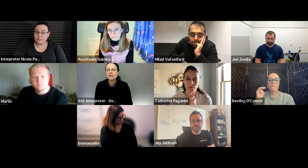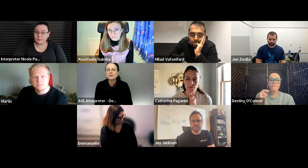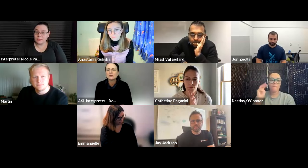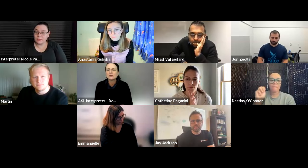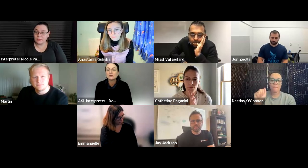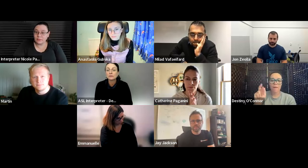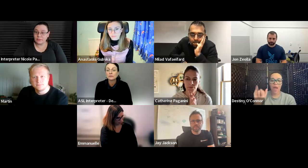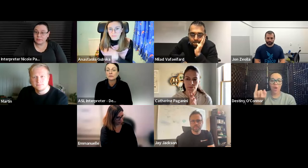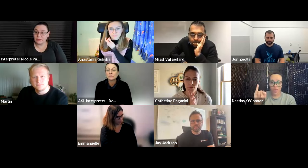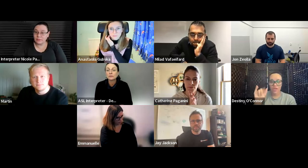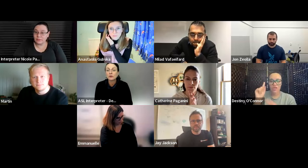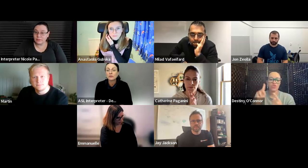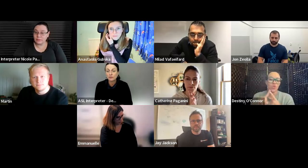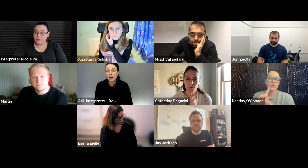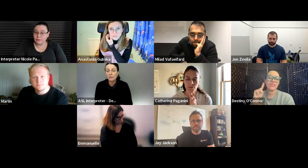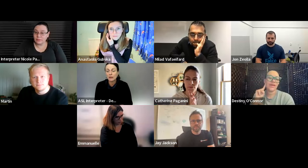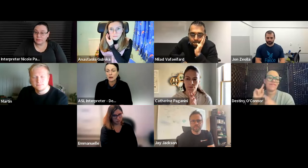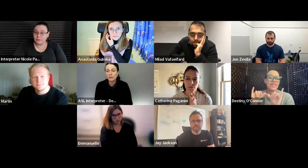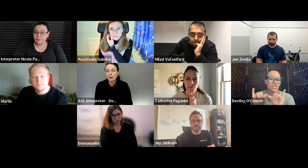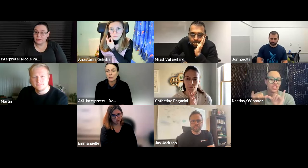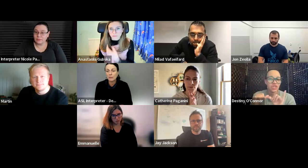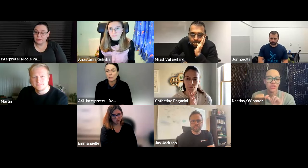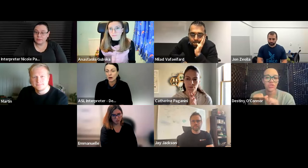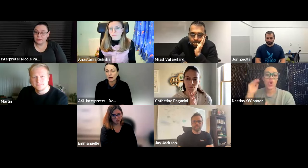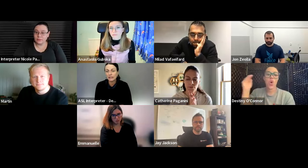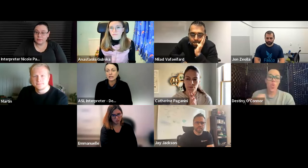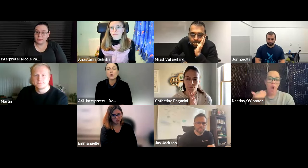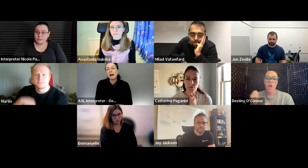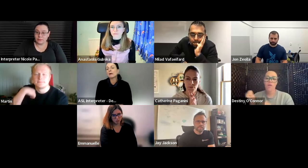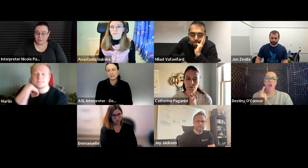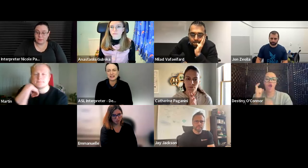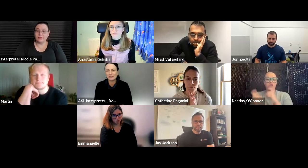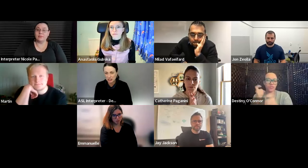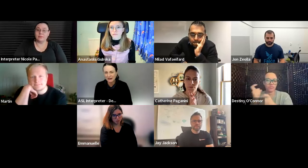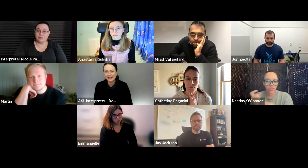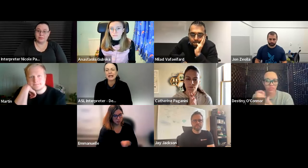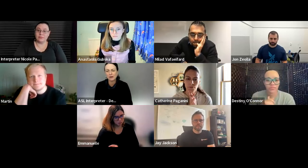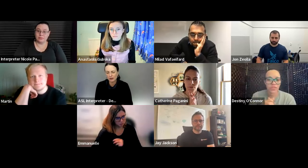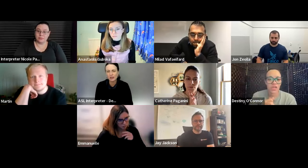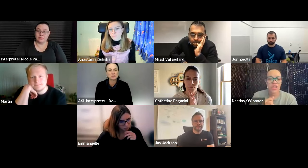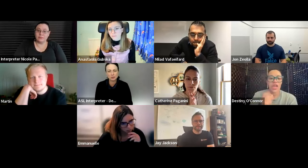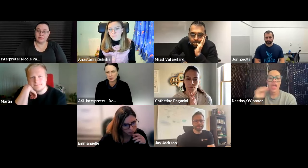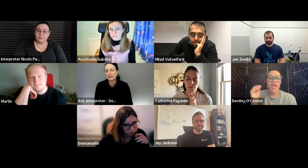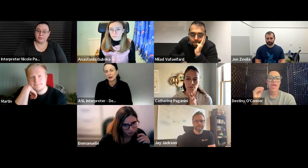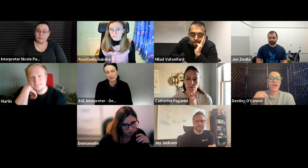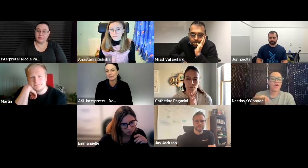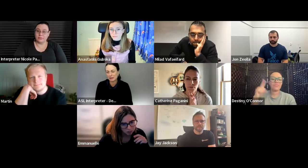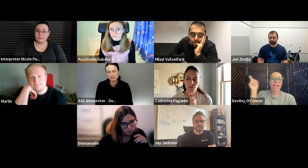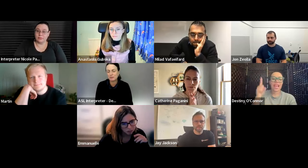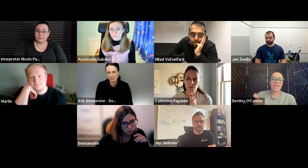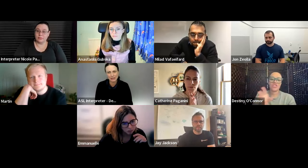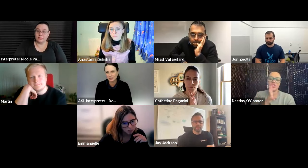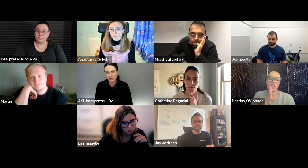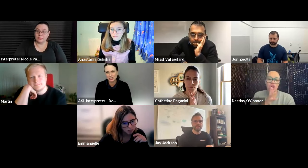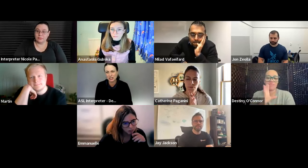from um maori oh maori to deaf engineering and all the contributions there at that